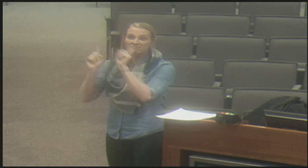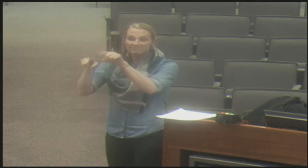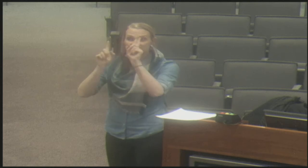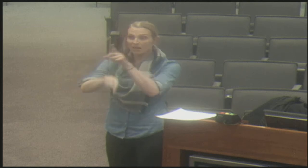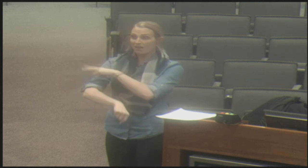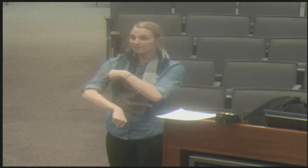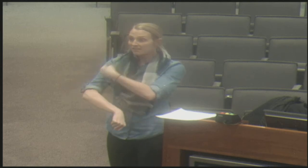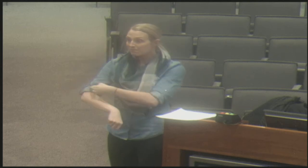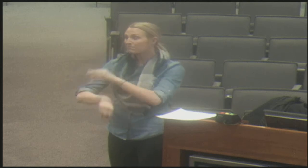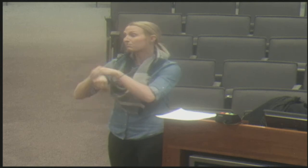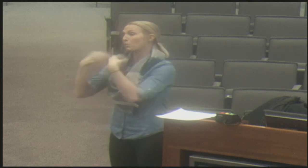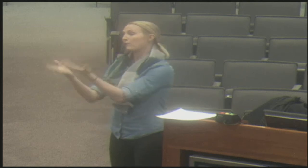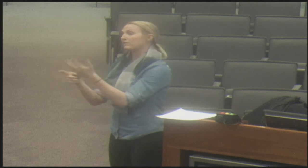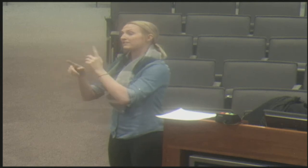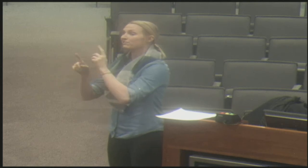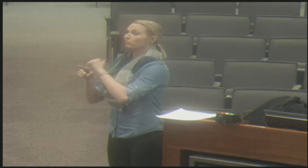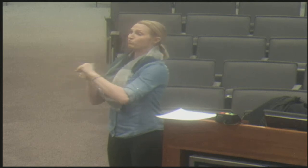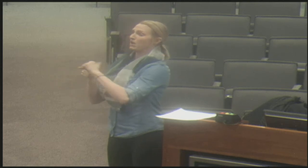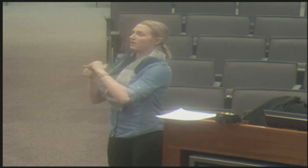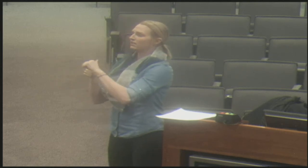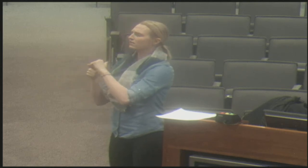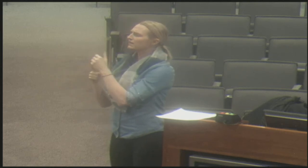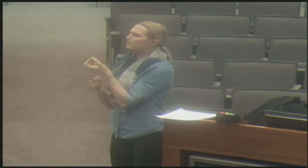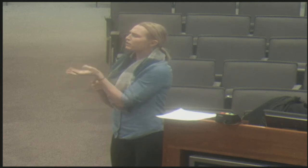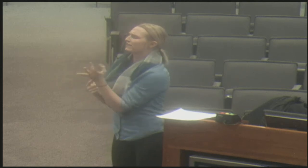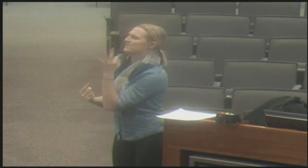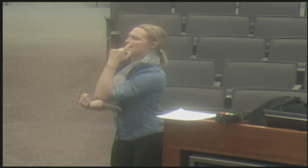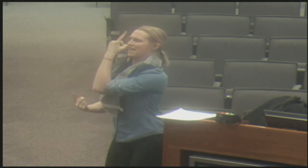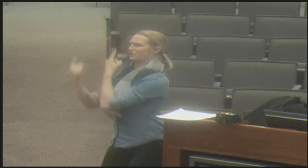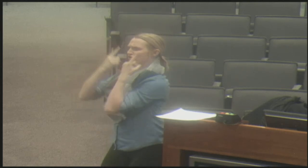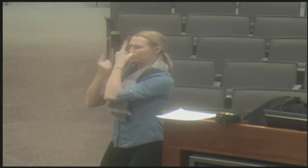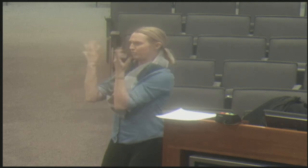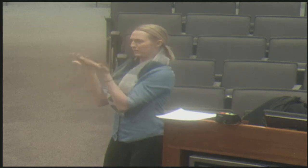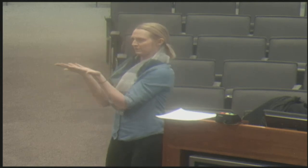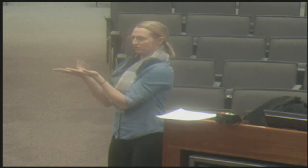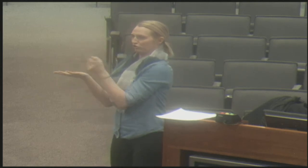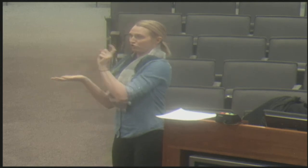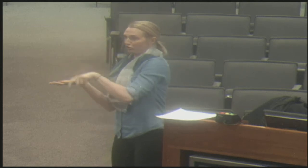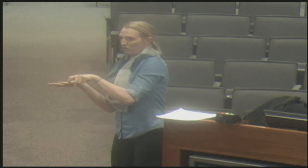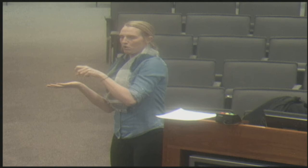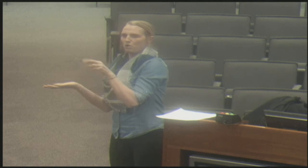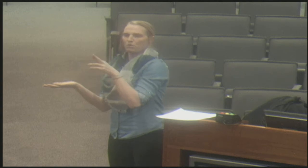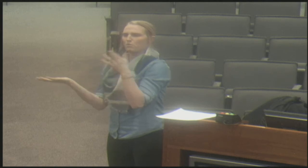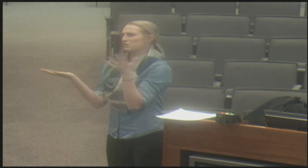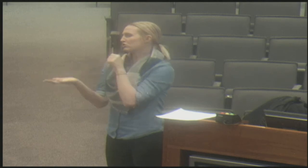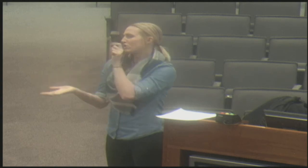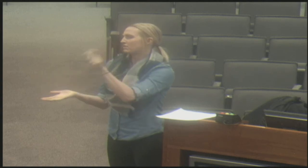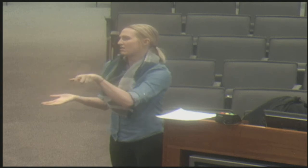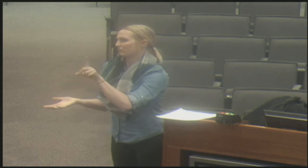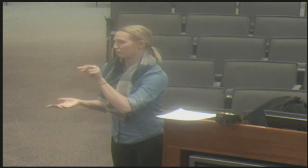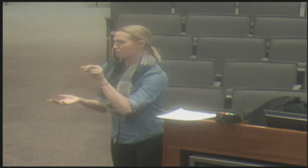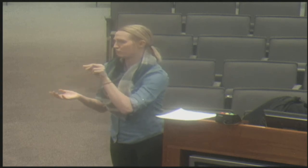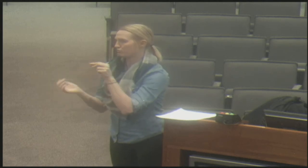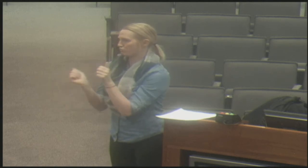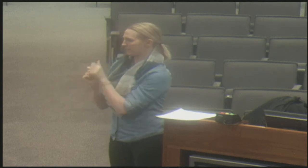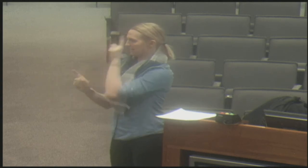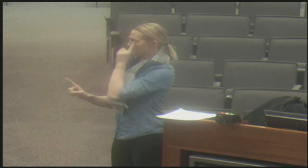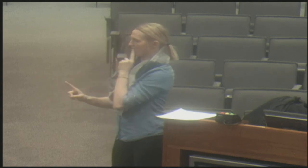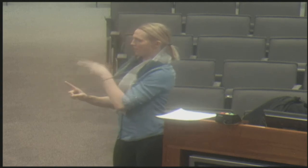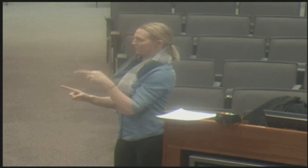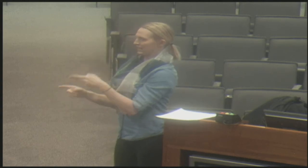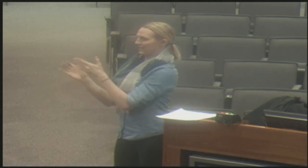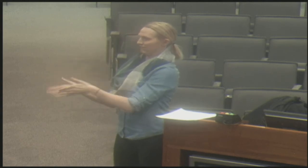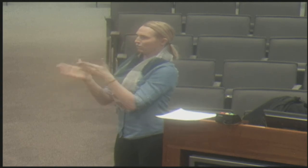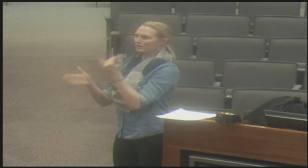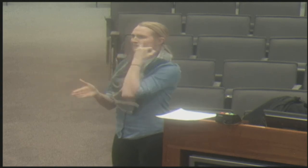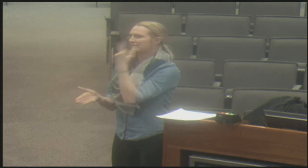encounter our, I mean, help our communities in regards to, you know, certain situations that we might find ourselves in that